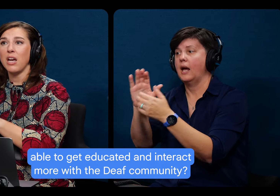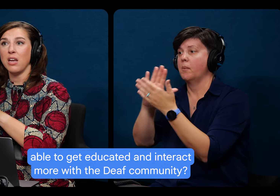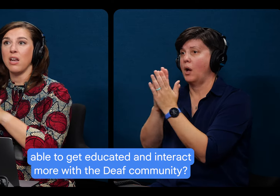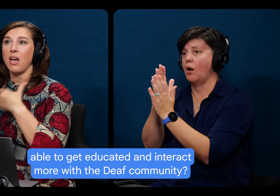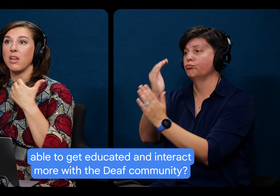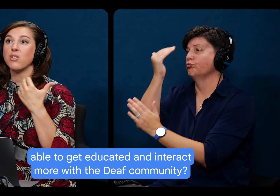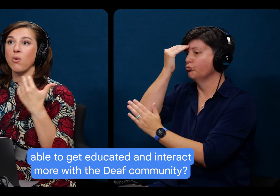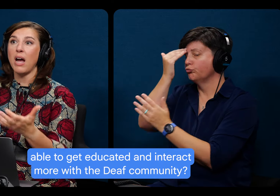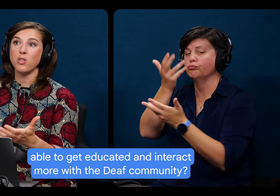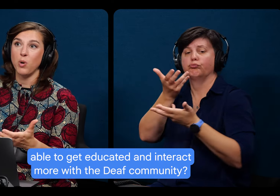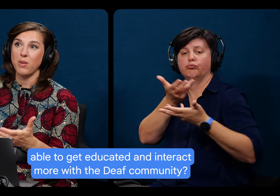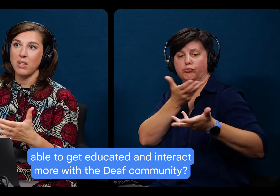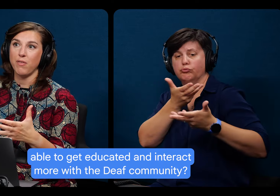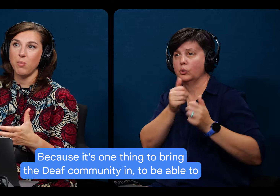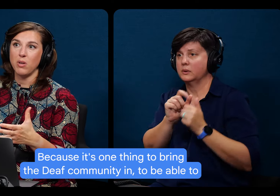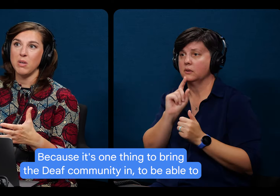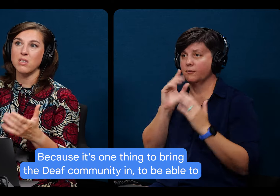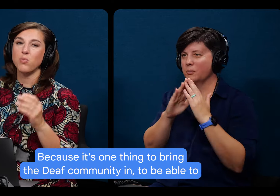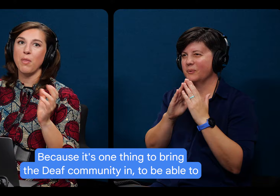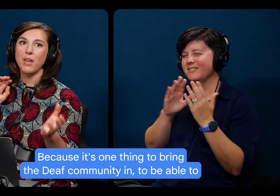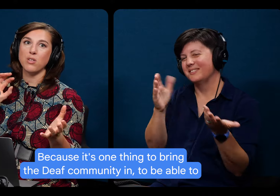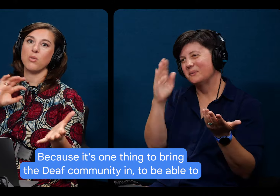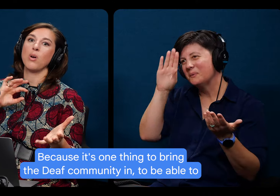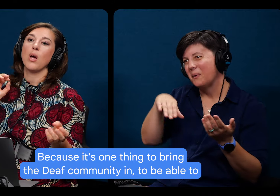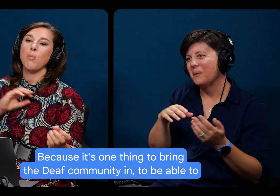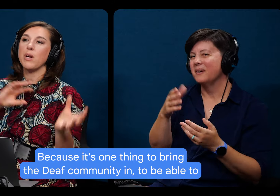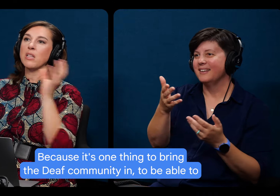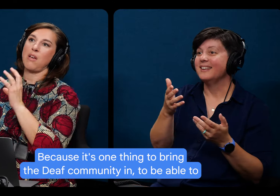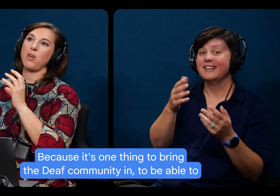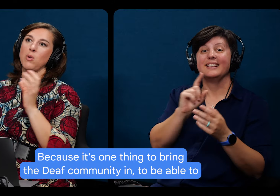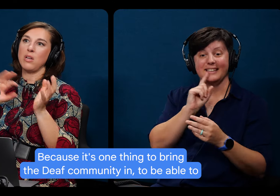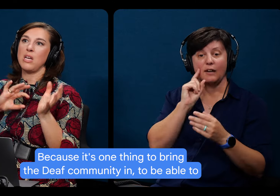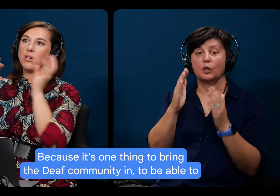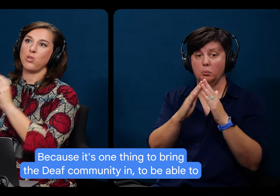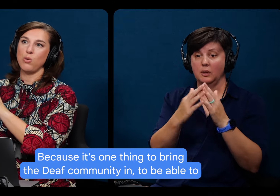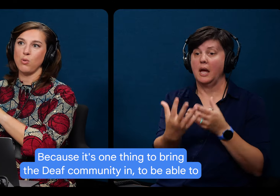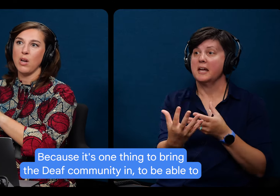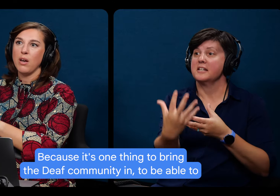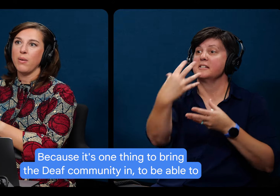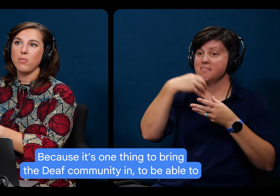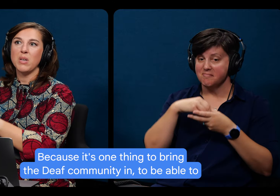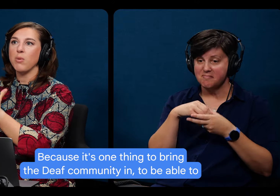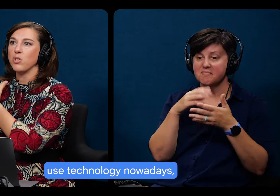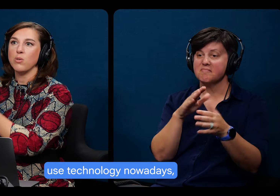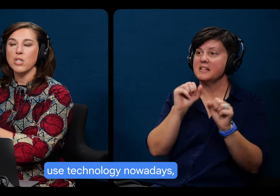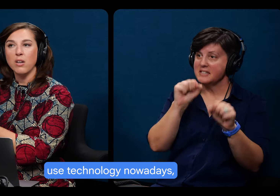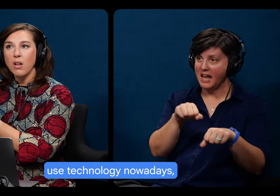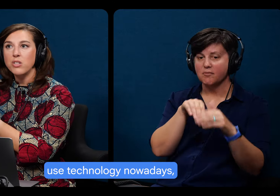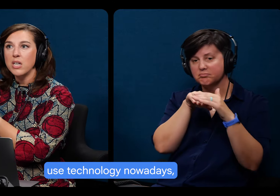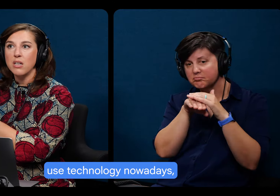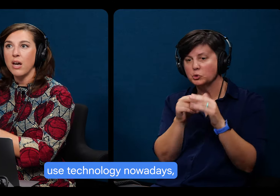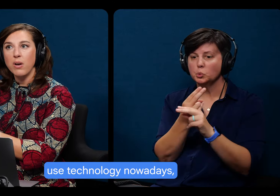educated and interact more with the deaf community? Because it's one thing to bring the deaf community into be able to use